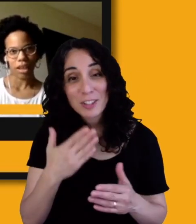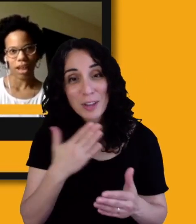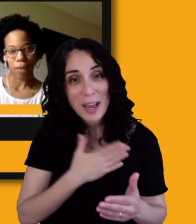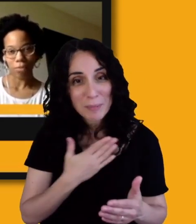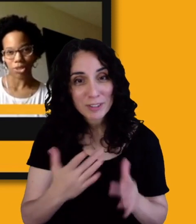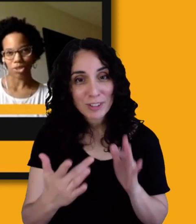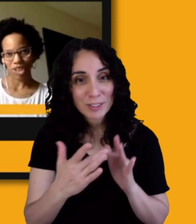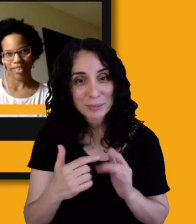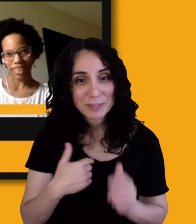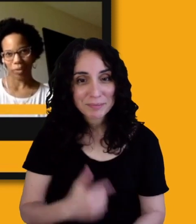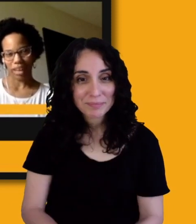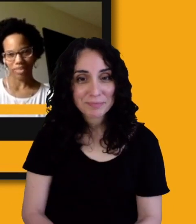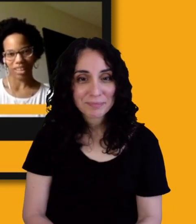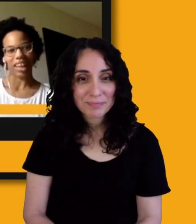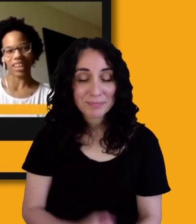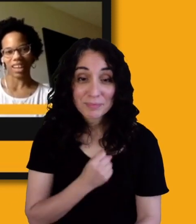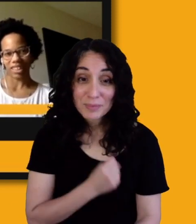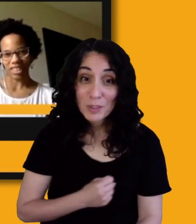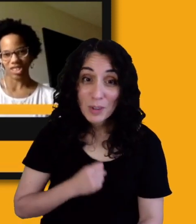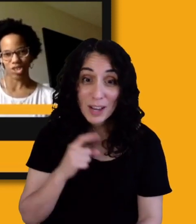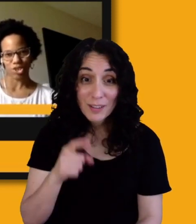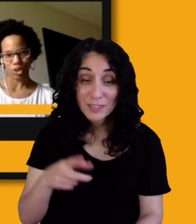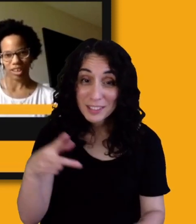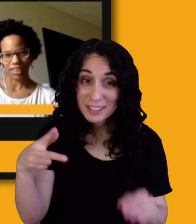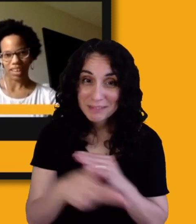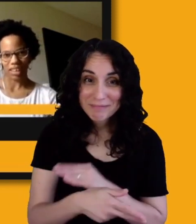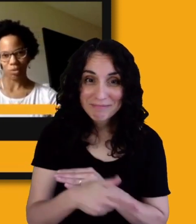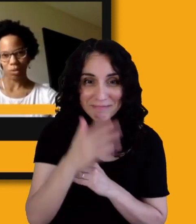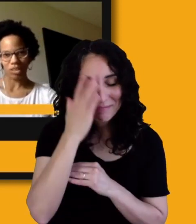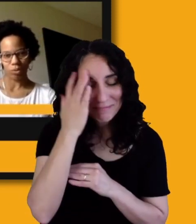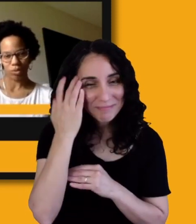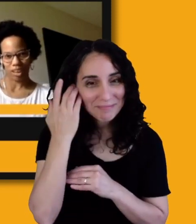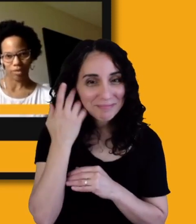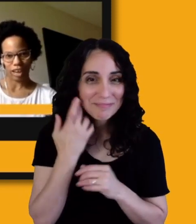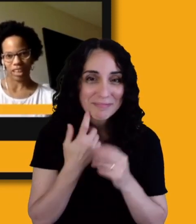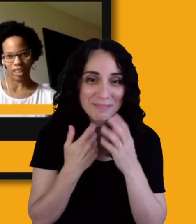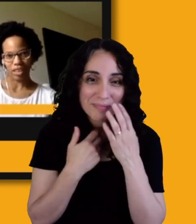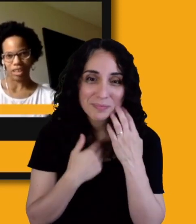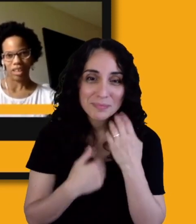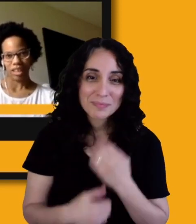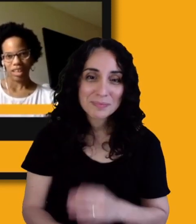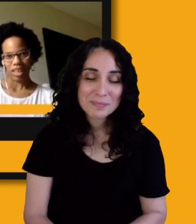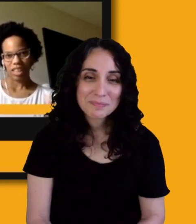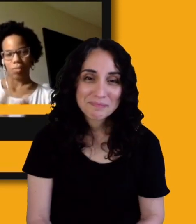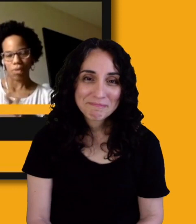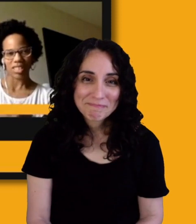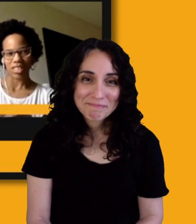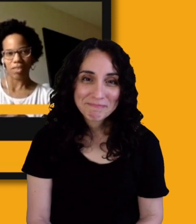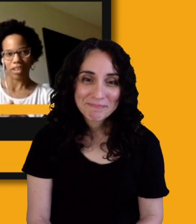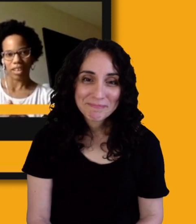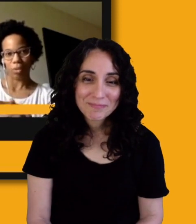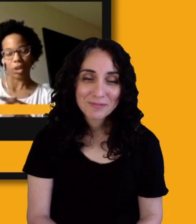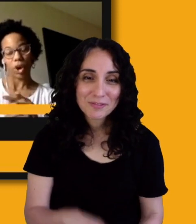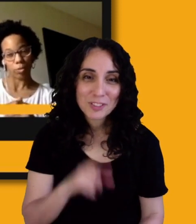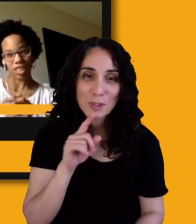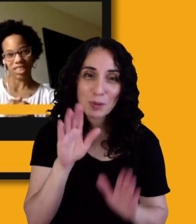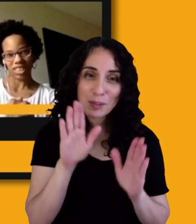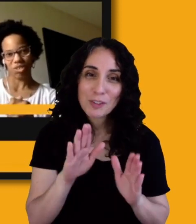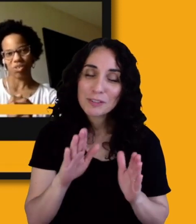I'm so sorry that we have to, like, cut this short. And we, we're, like, right in the, in the midst of everything. And we hope to continue this